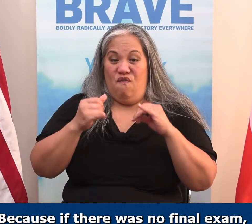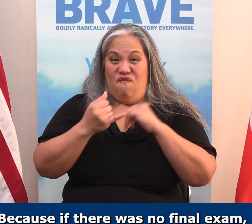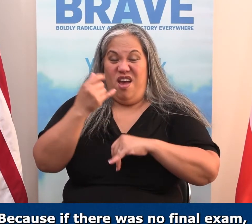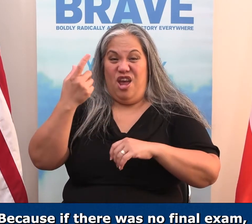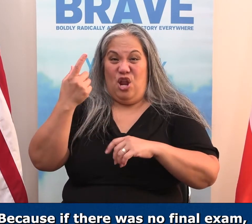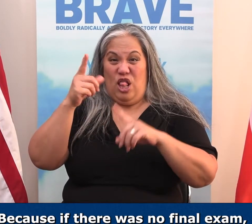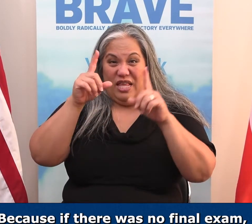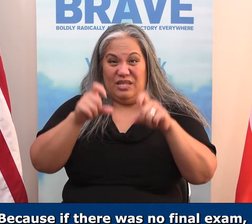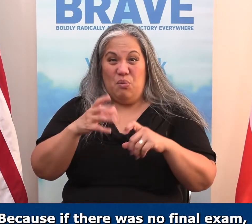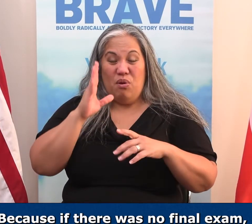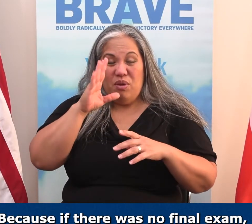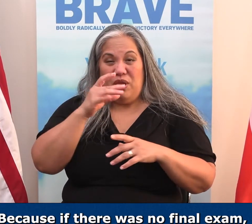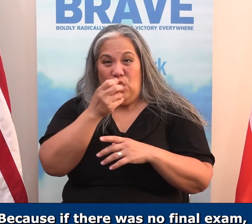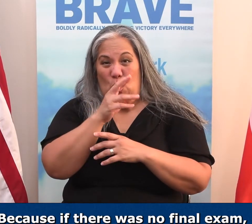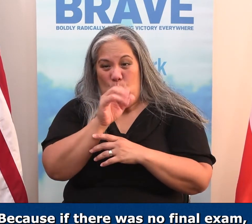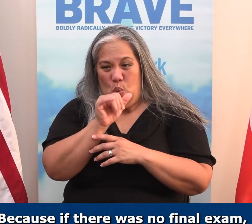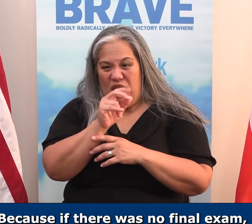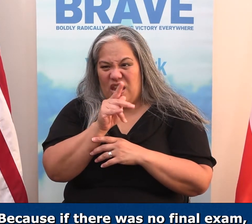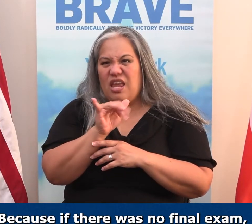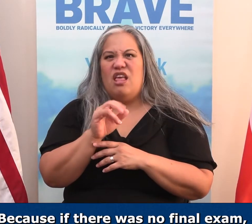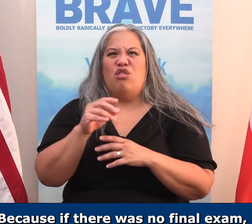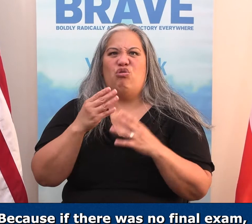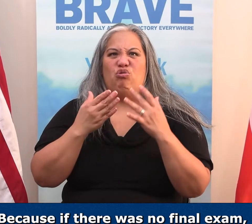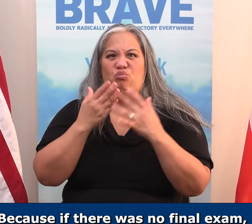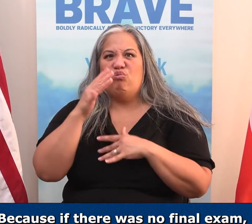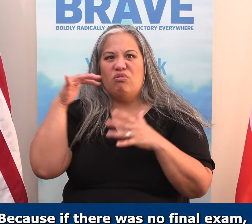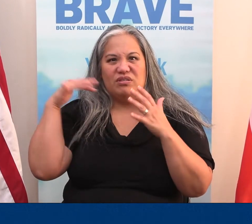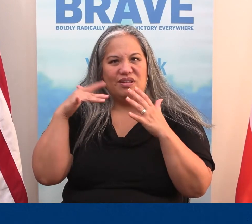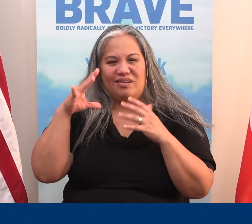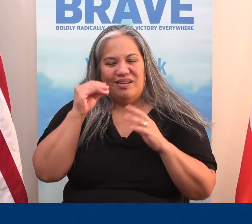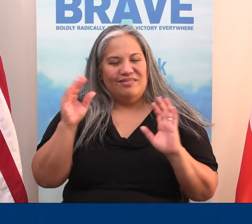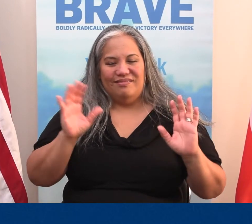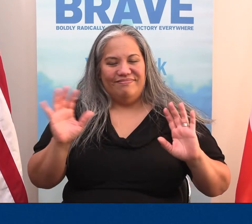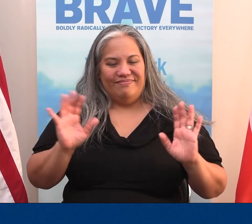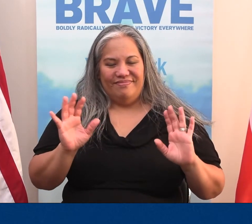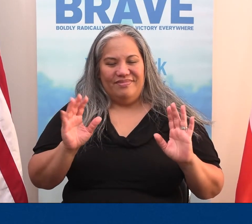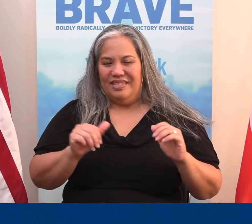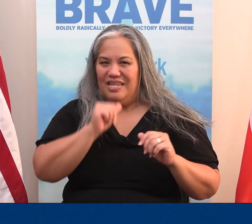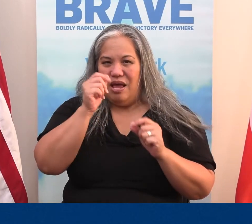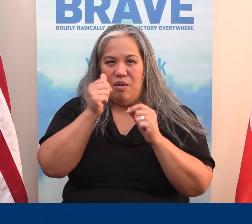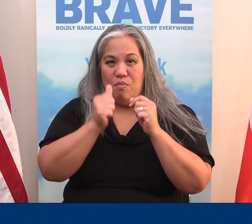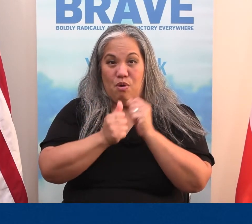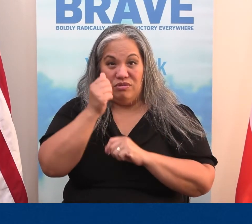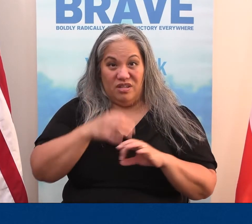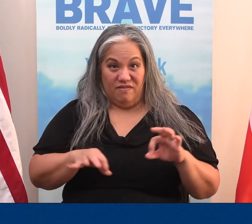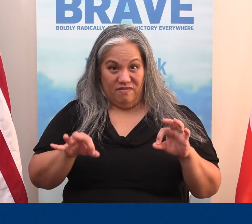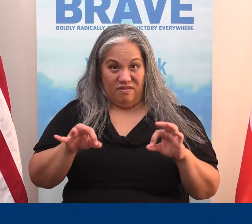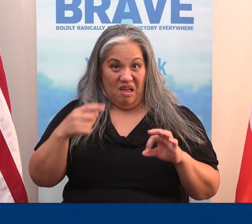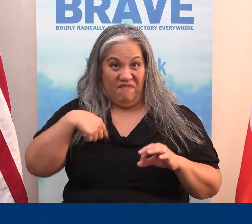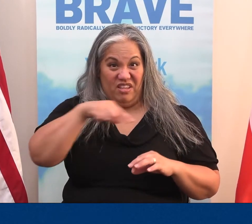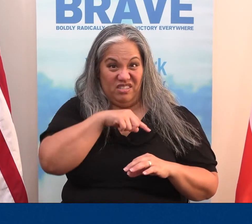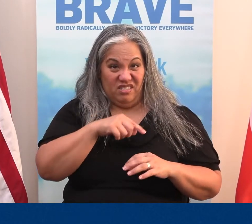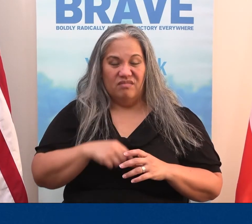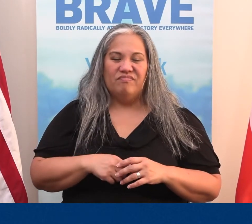final exam, would we be cranking through the studies, guys? Not most of us. Not most of us.